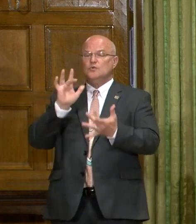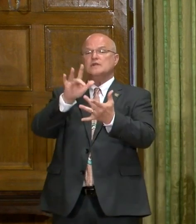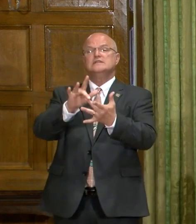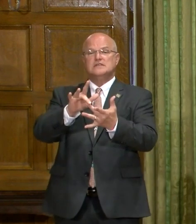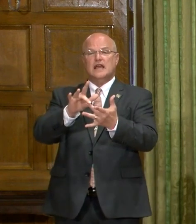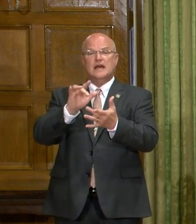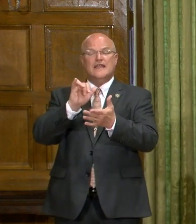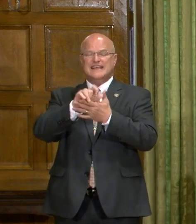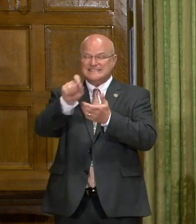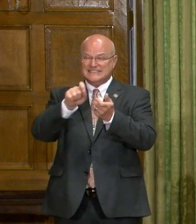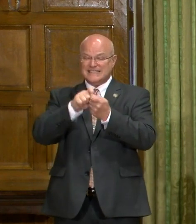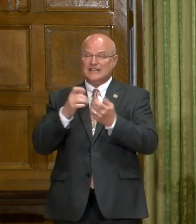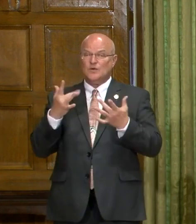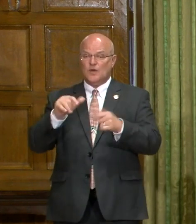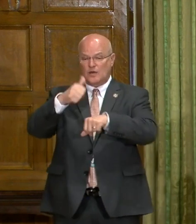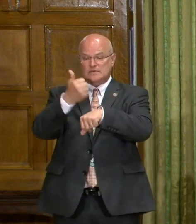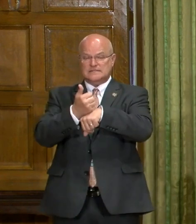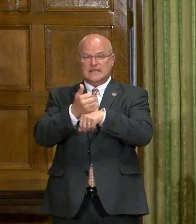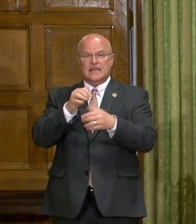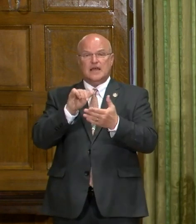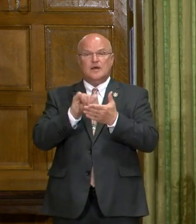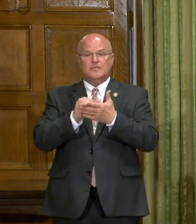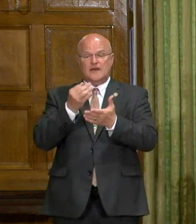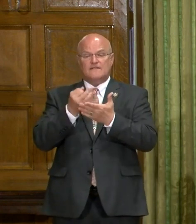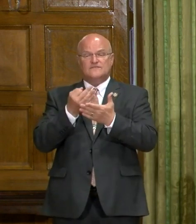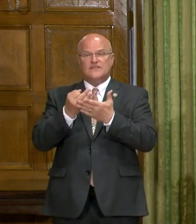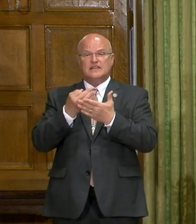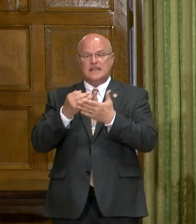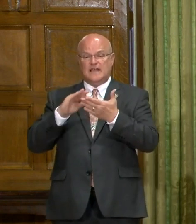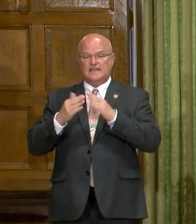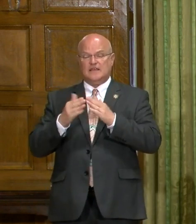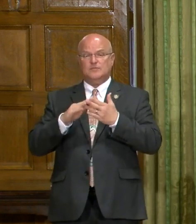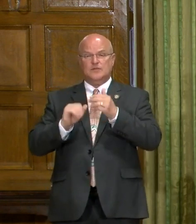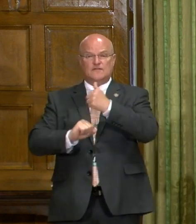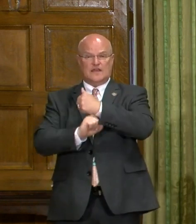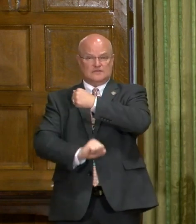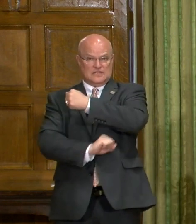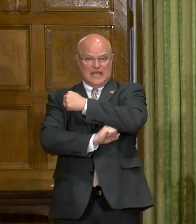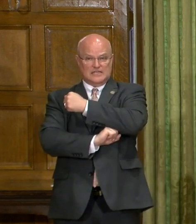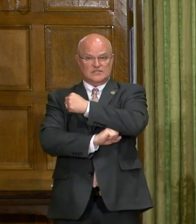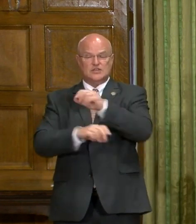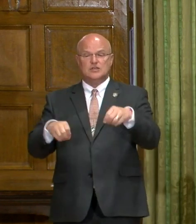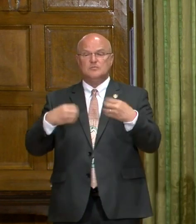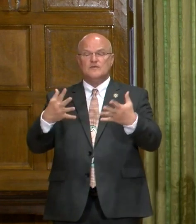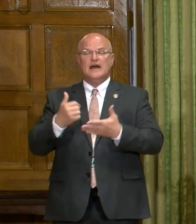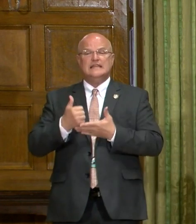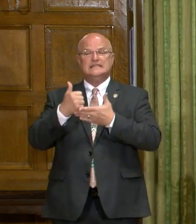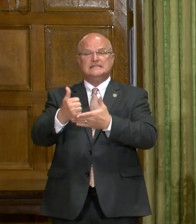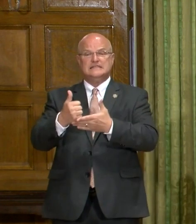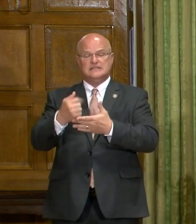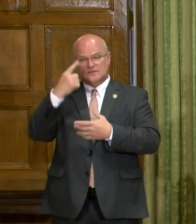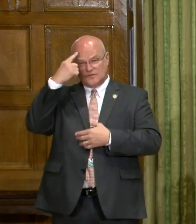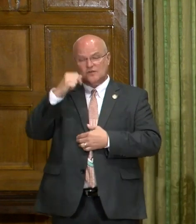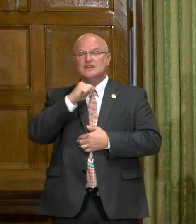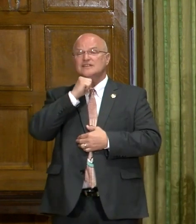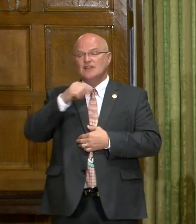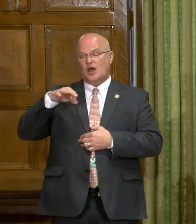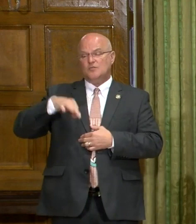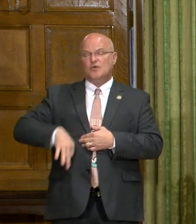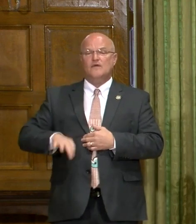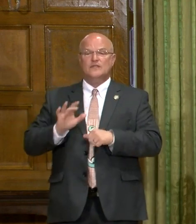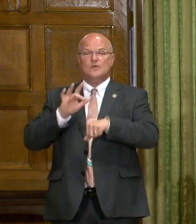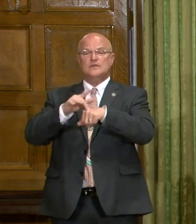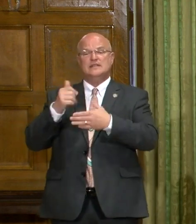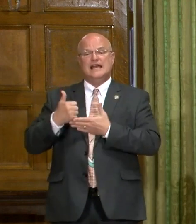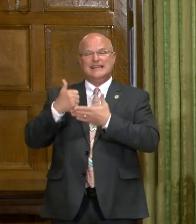out. That's exactly why we set up the funding at the Community Foundation to provide assistance to nonprofits that will